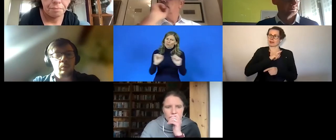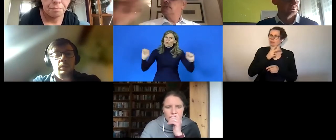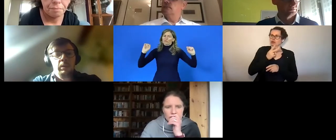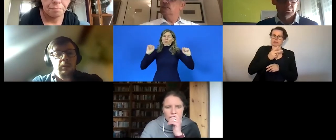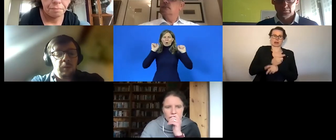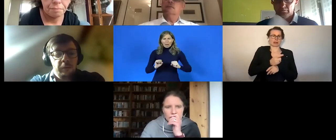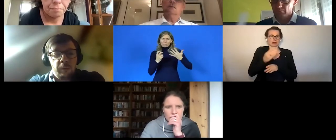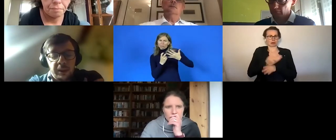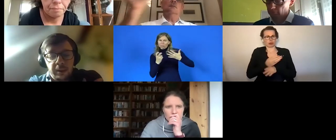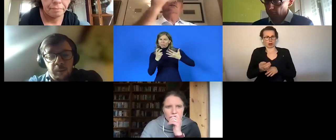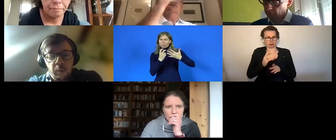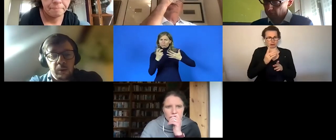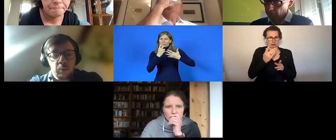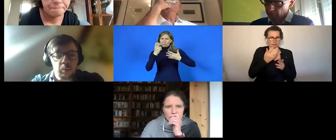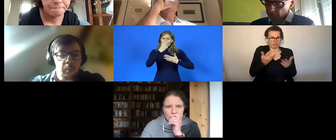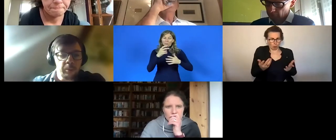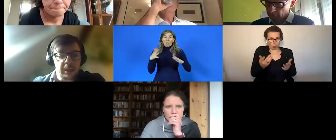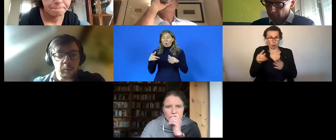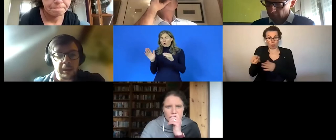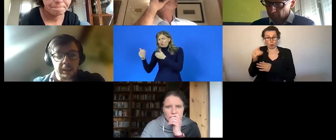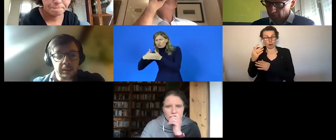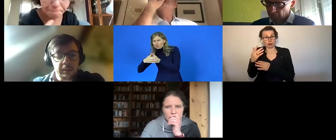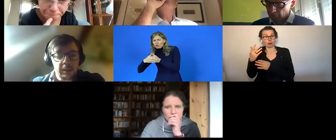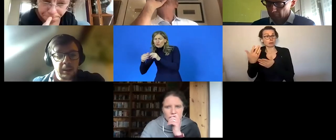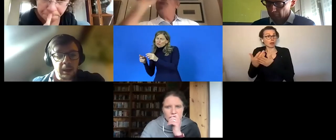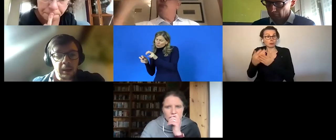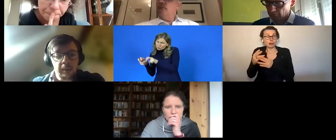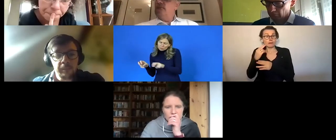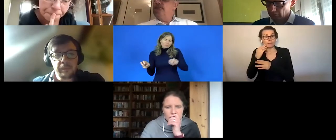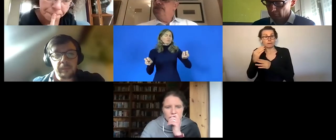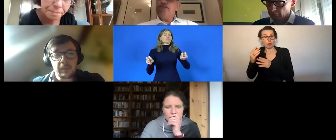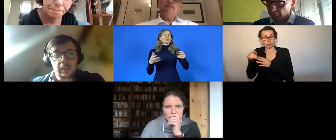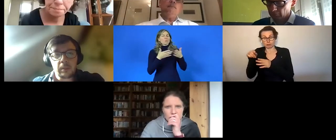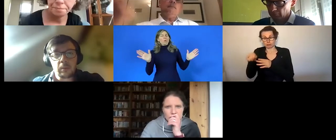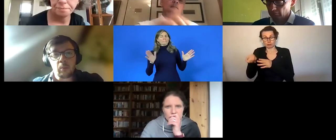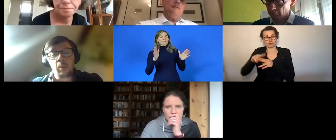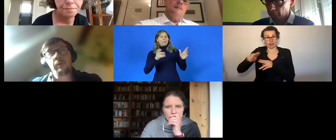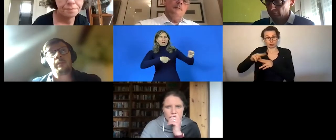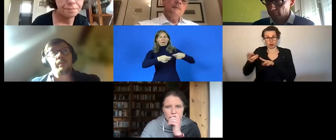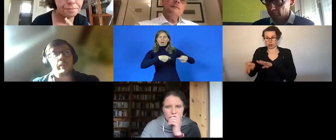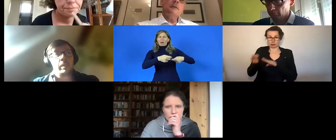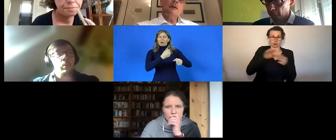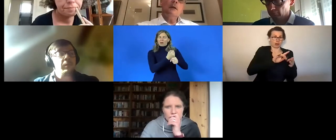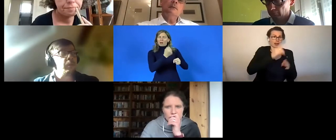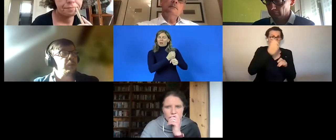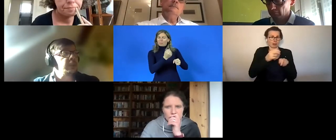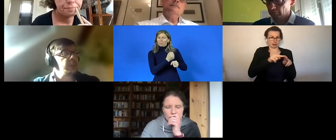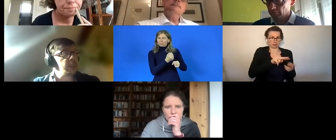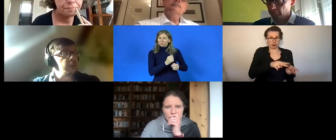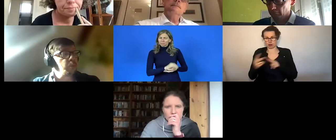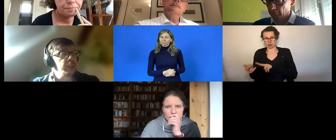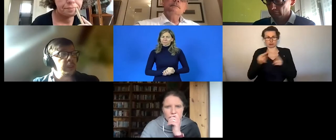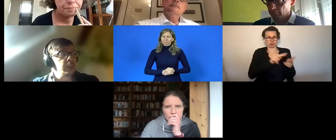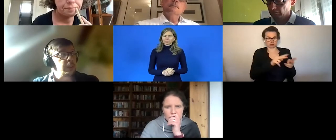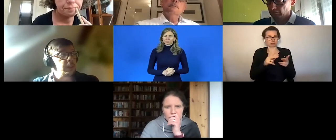to from from shelter employment to open labor market um one of the again one of the reasons